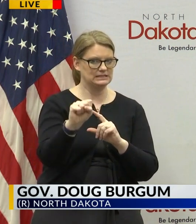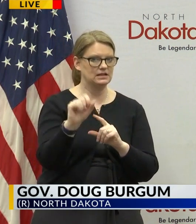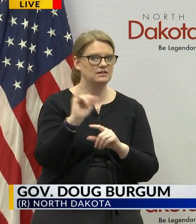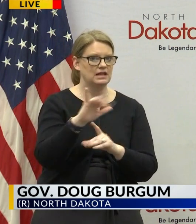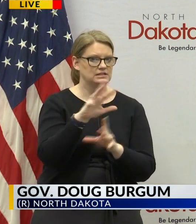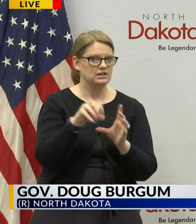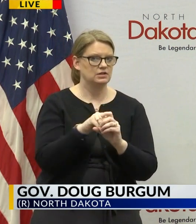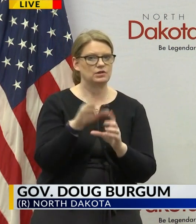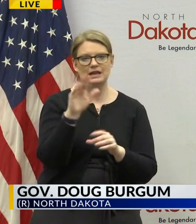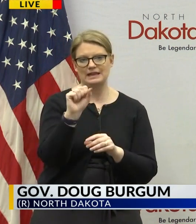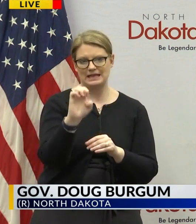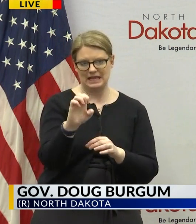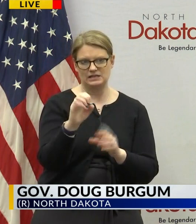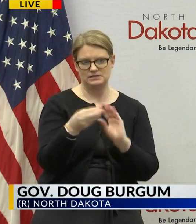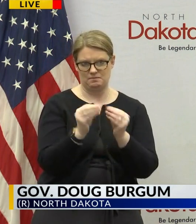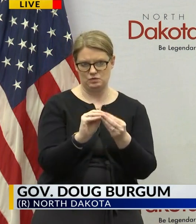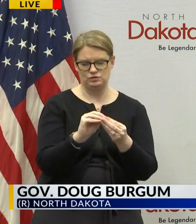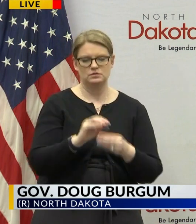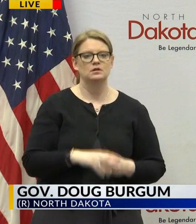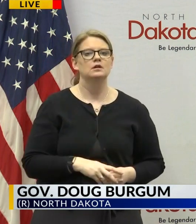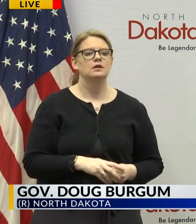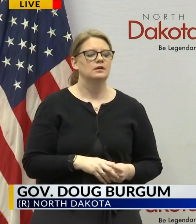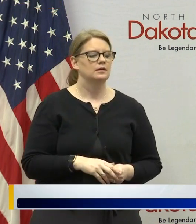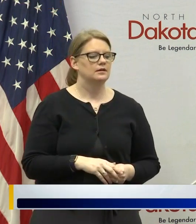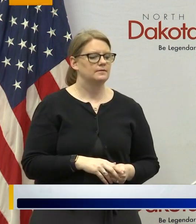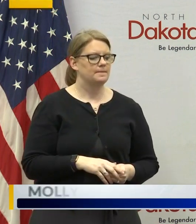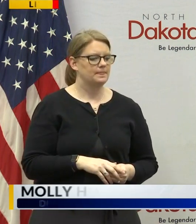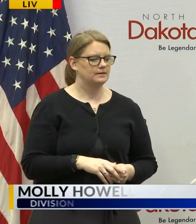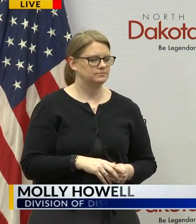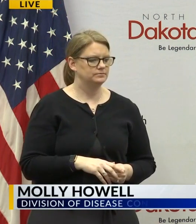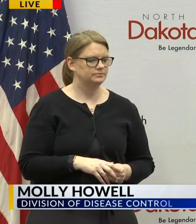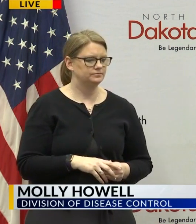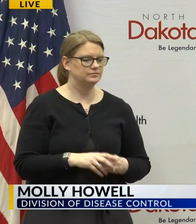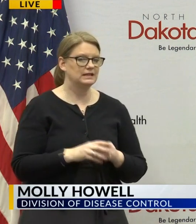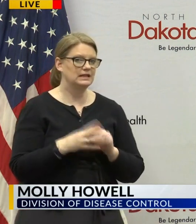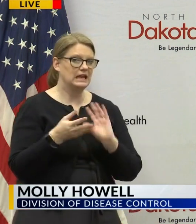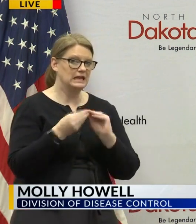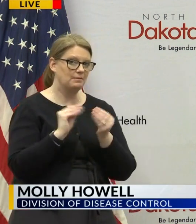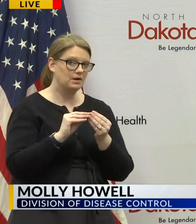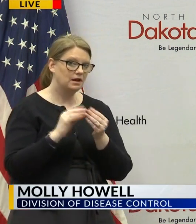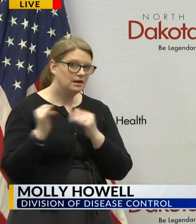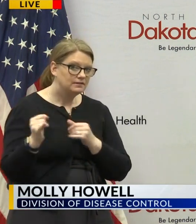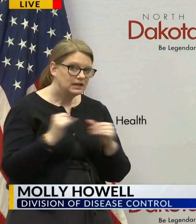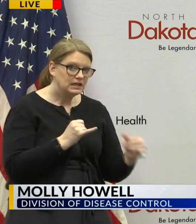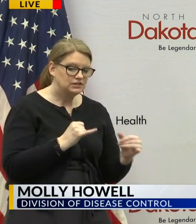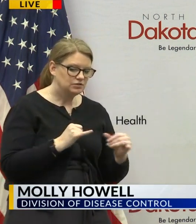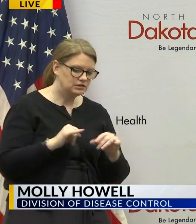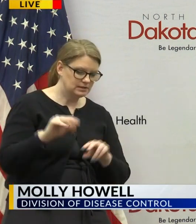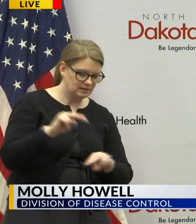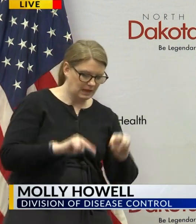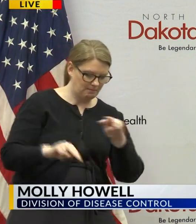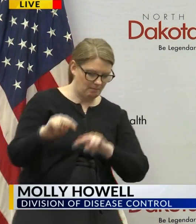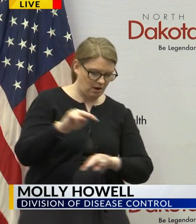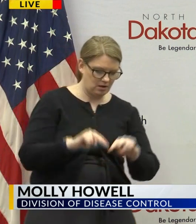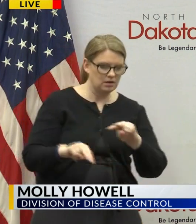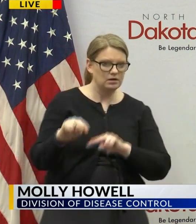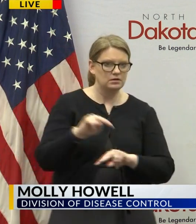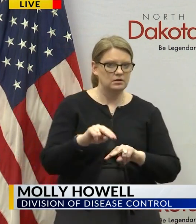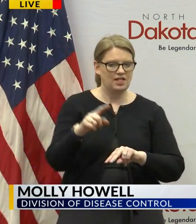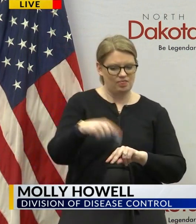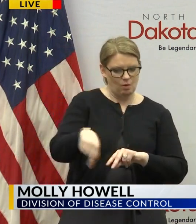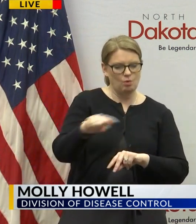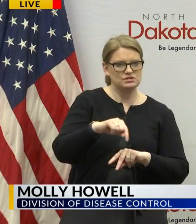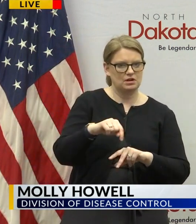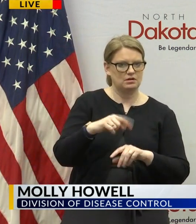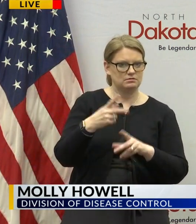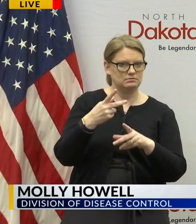included in the case counts um in part of the number of individuals currently monitoring those are contacts